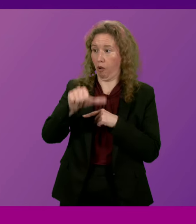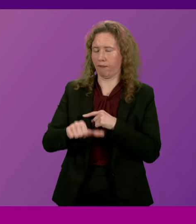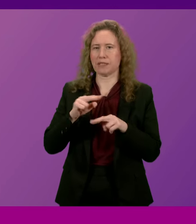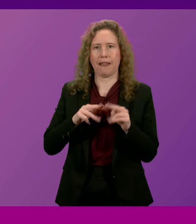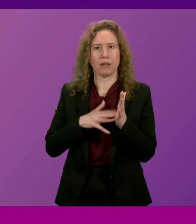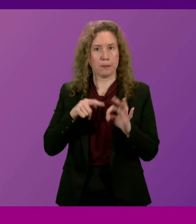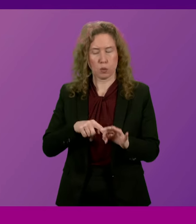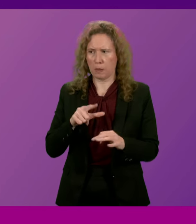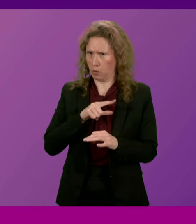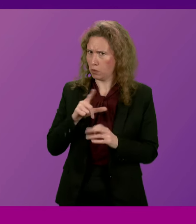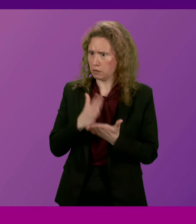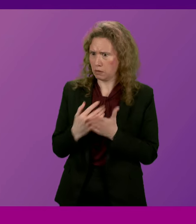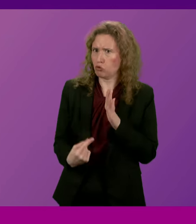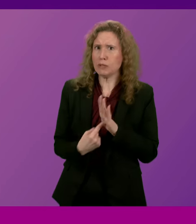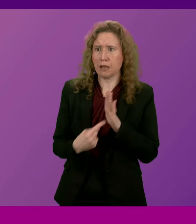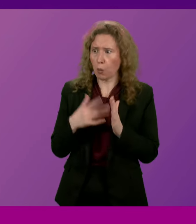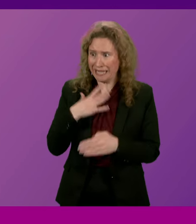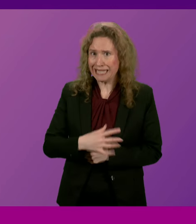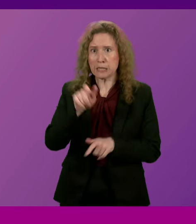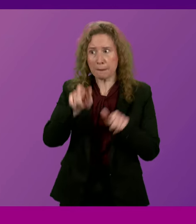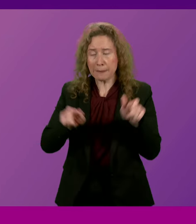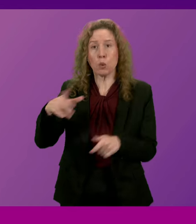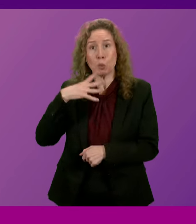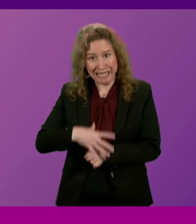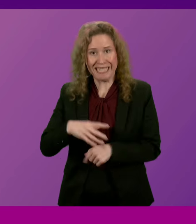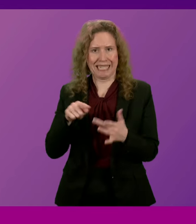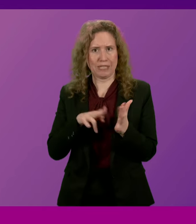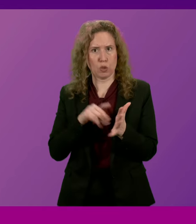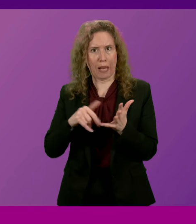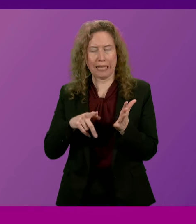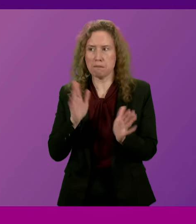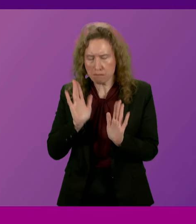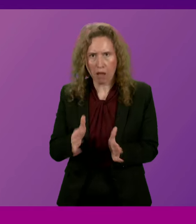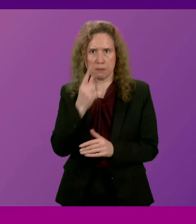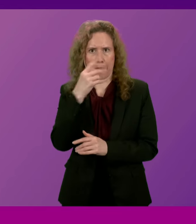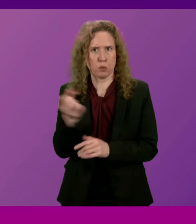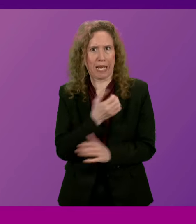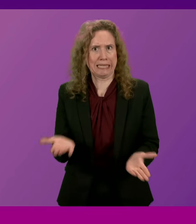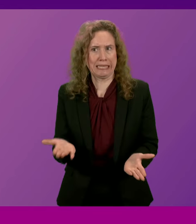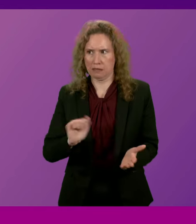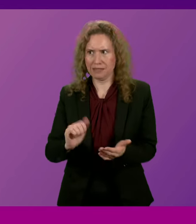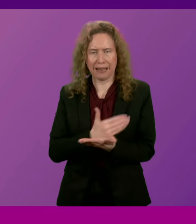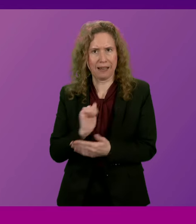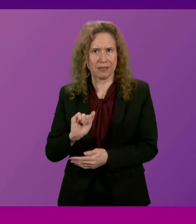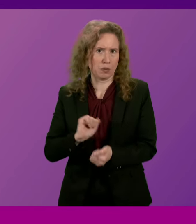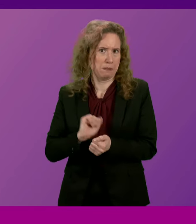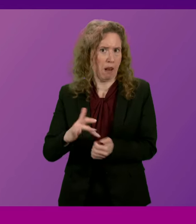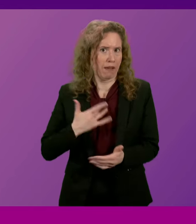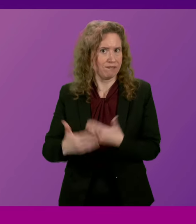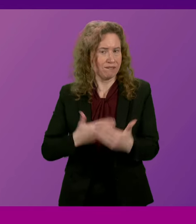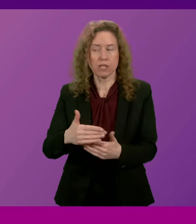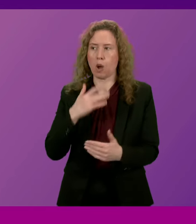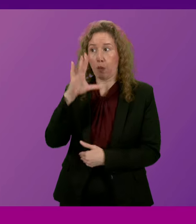question time, because it's critical that individuals who rely upon that supply are able to obtain it. and I'll write to Jackie Bailey with an update